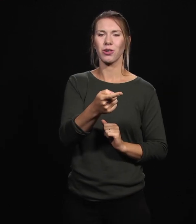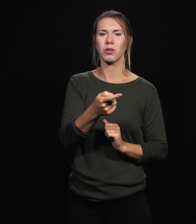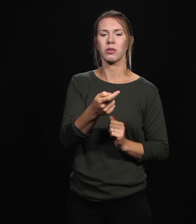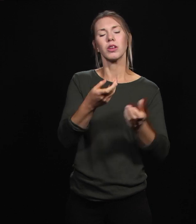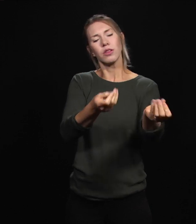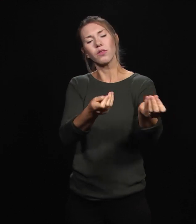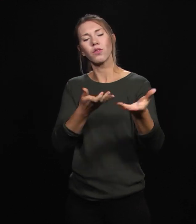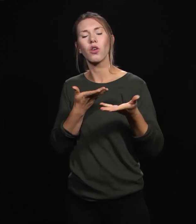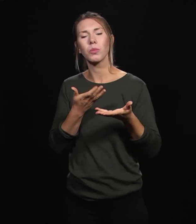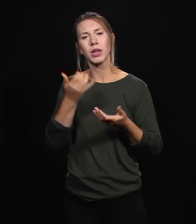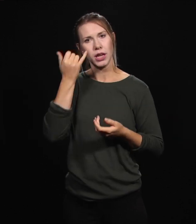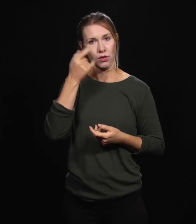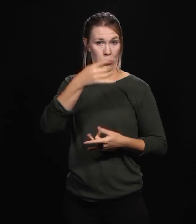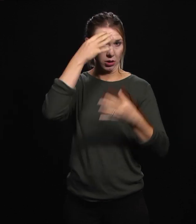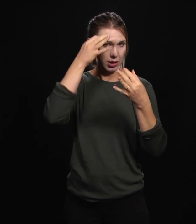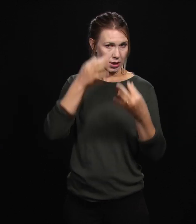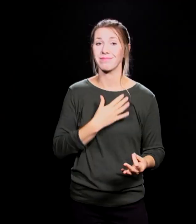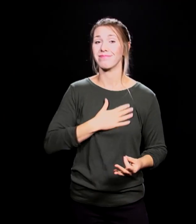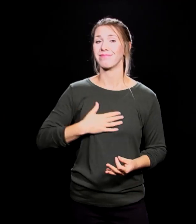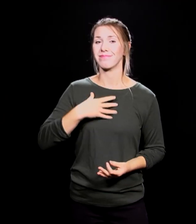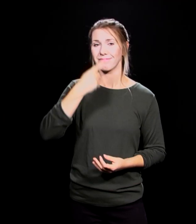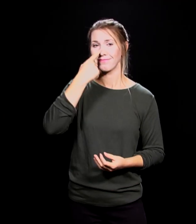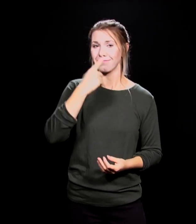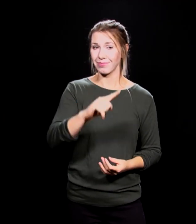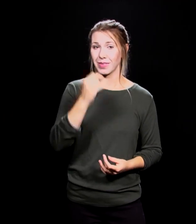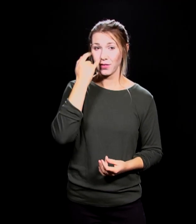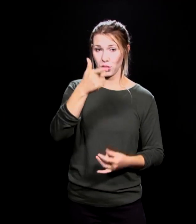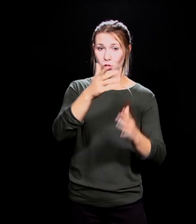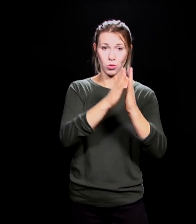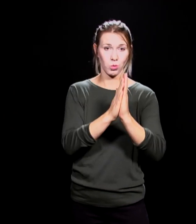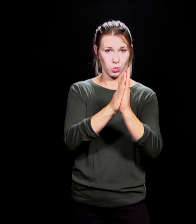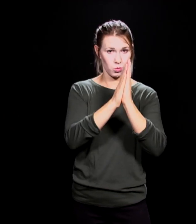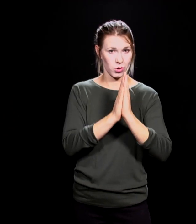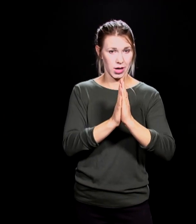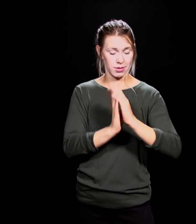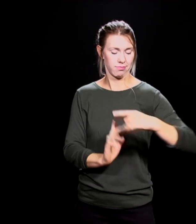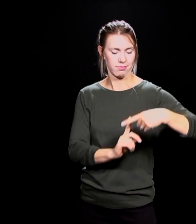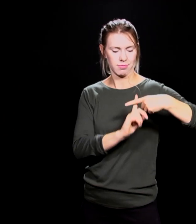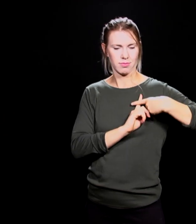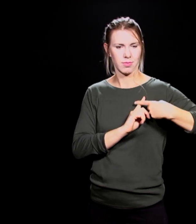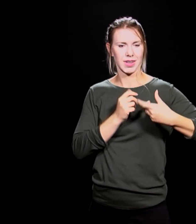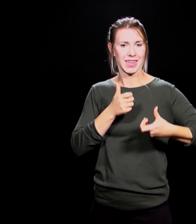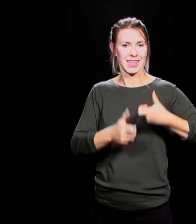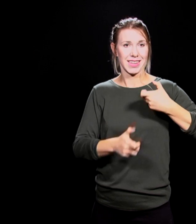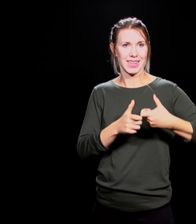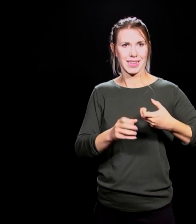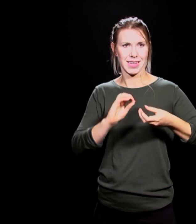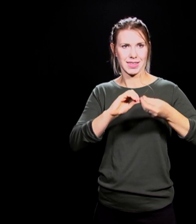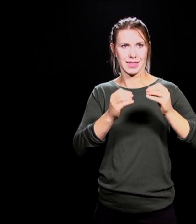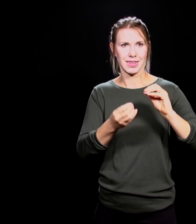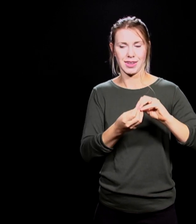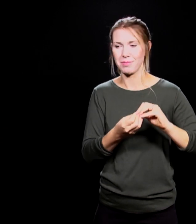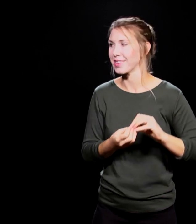And so I want you to do me a favor. Remember, if you prayed that prayer to receive Jesus, I want you to text this number, 956